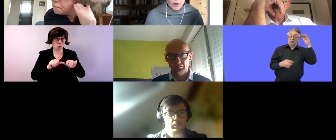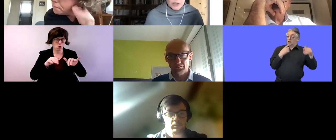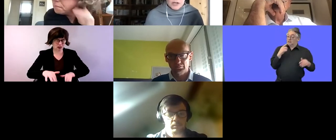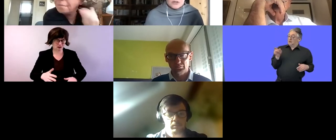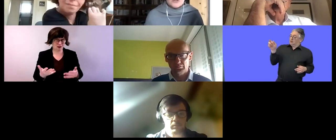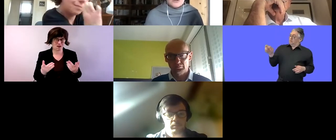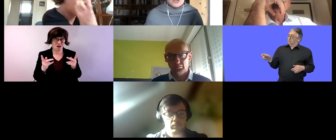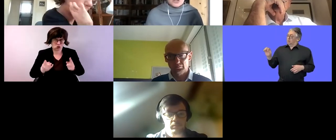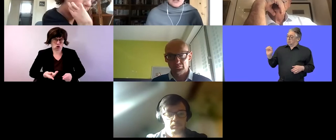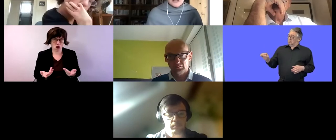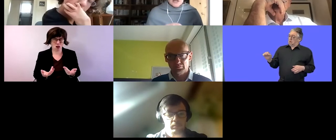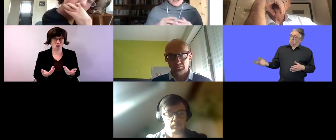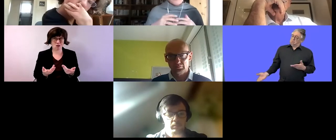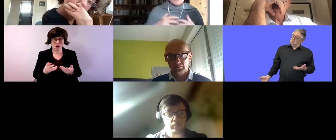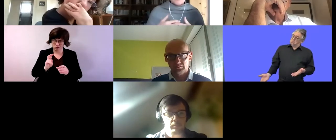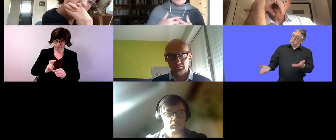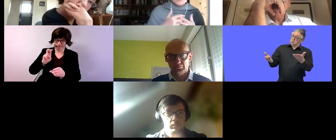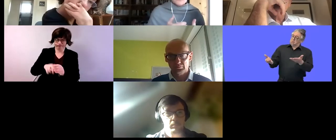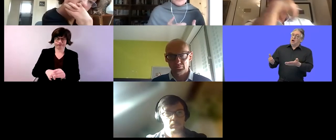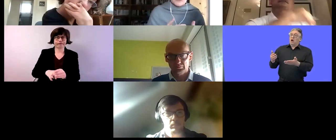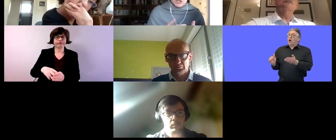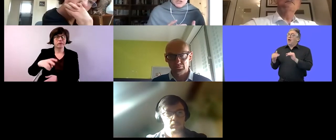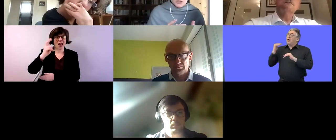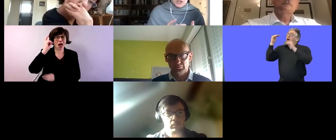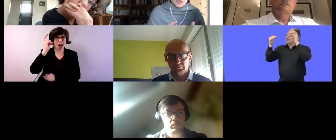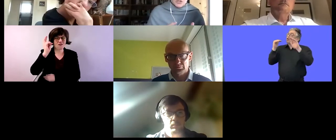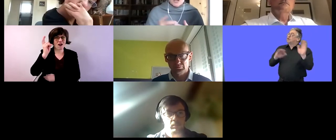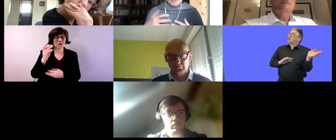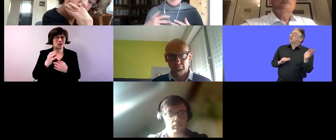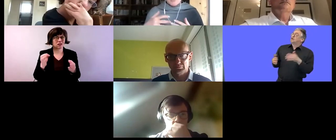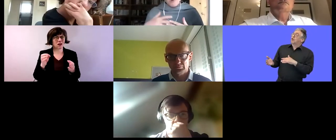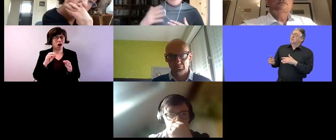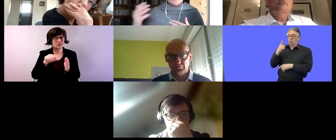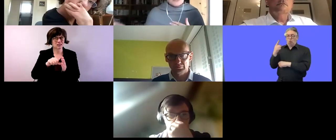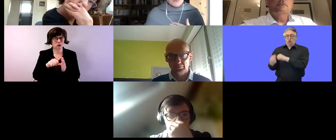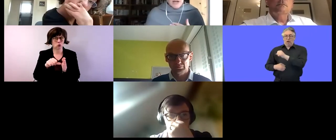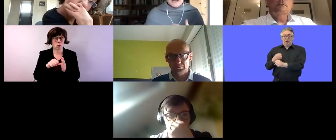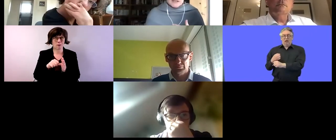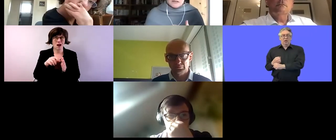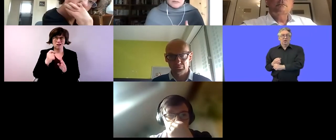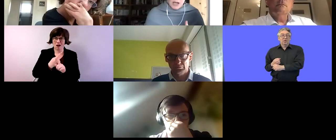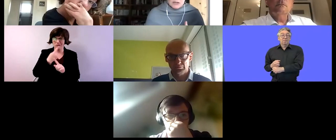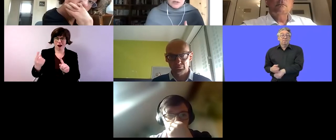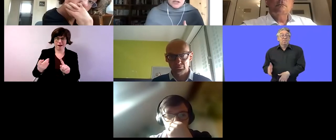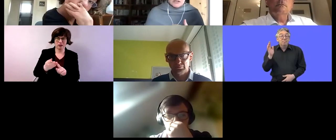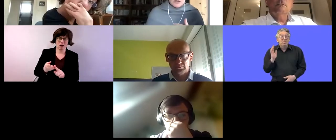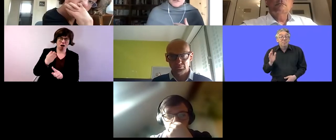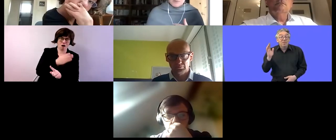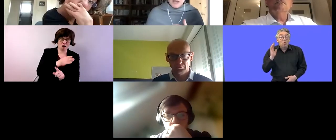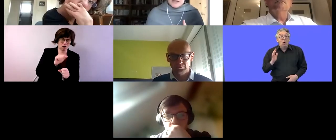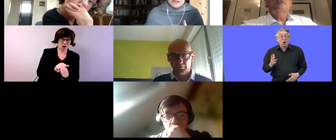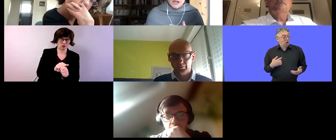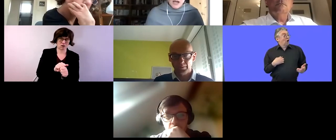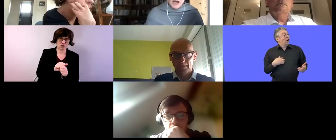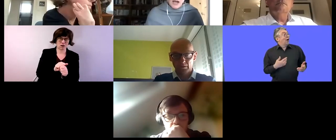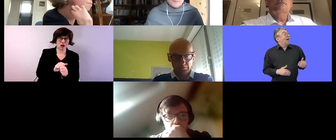for one year so traditionally people would move from special education probably directly into an adult day service